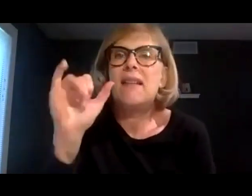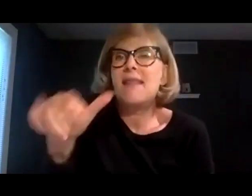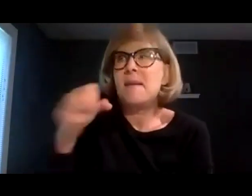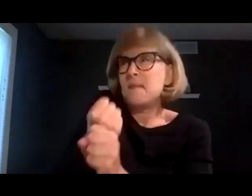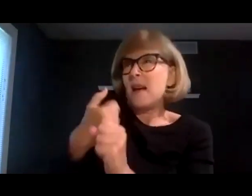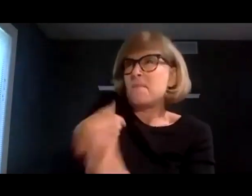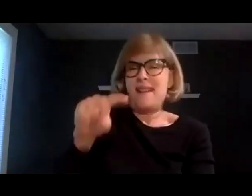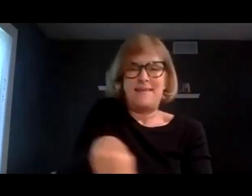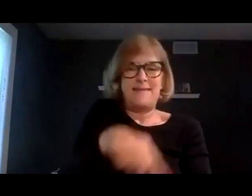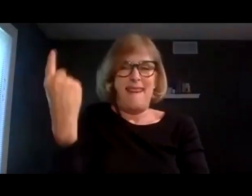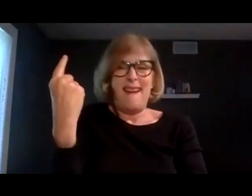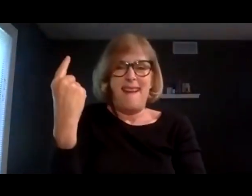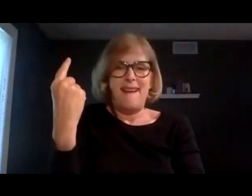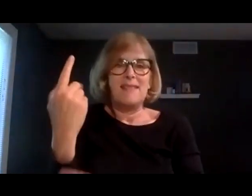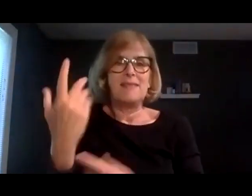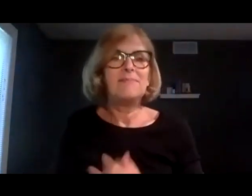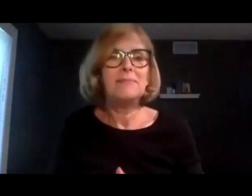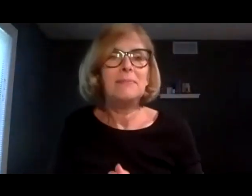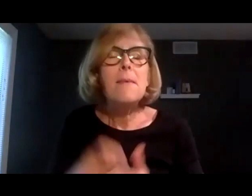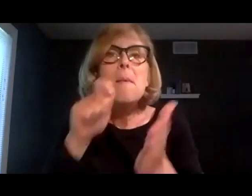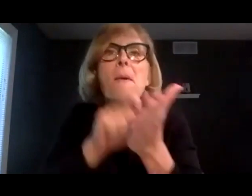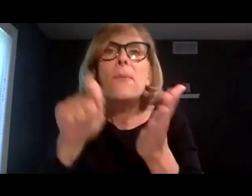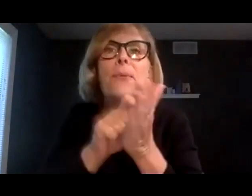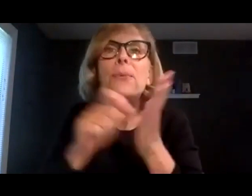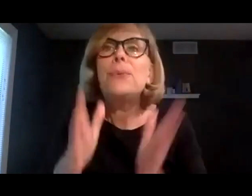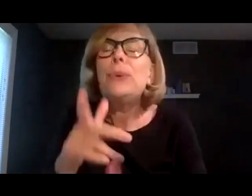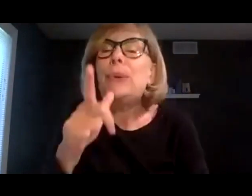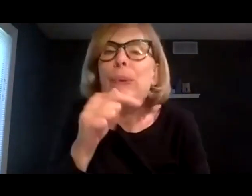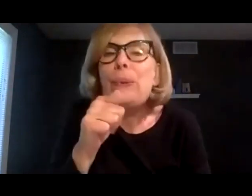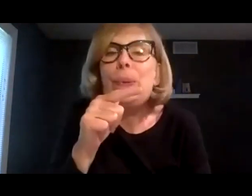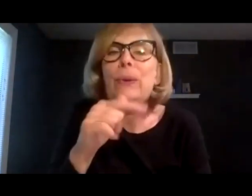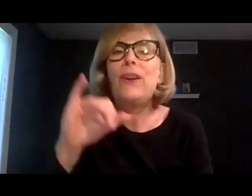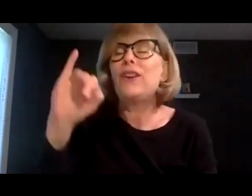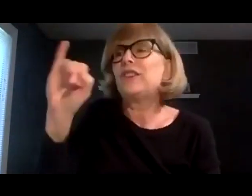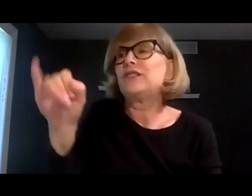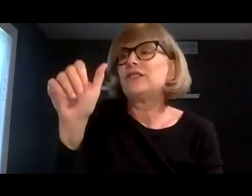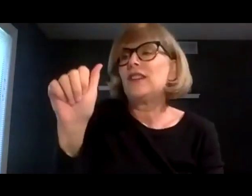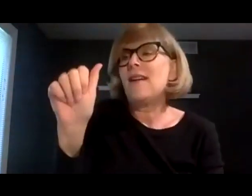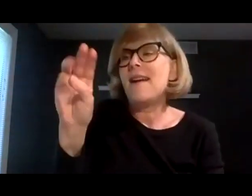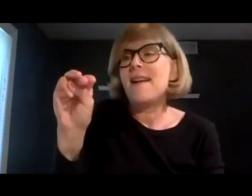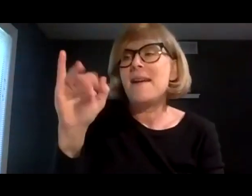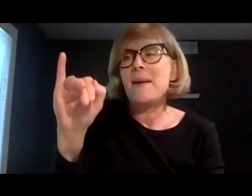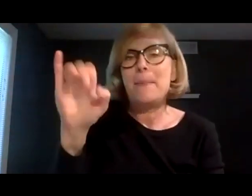by Jamie Lee Curtis